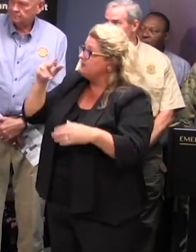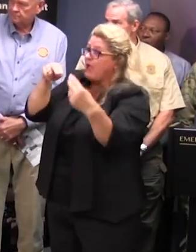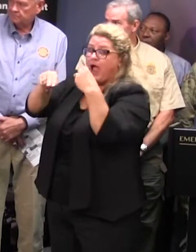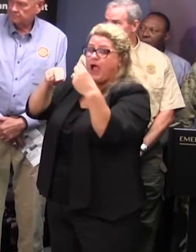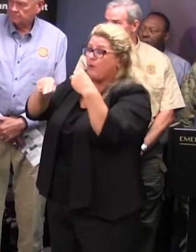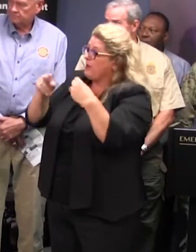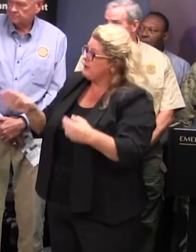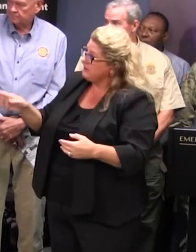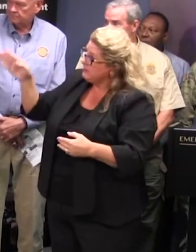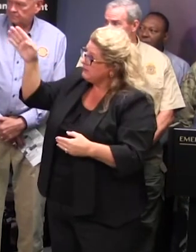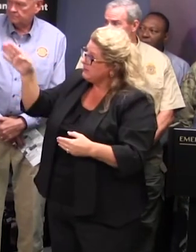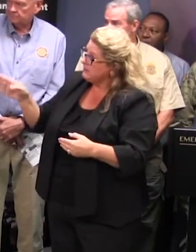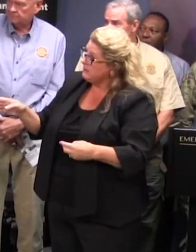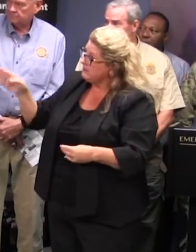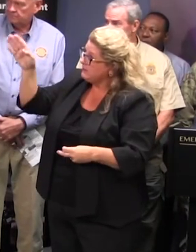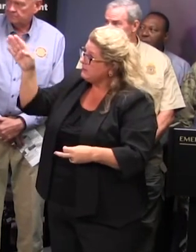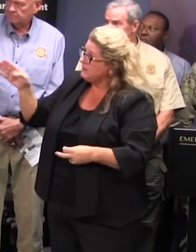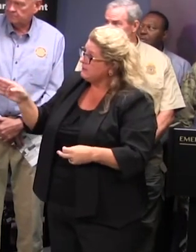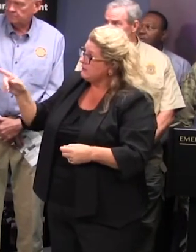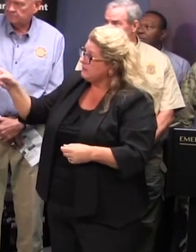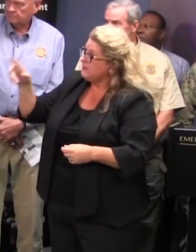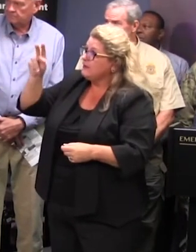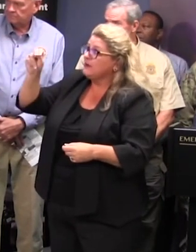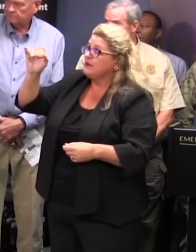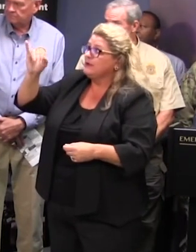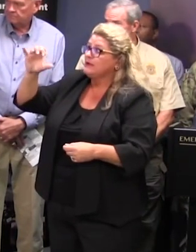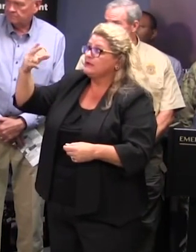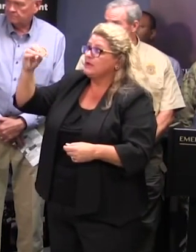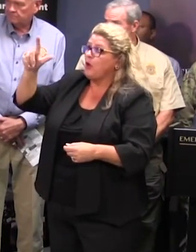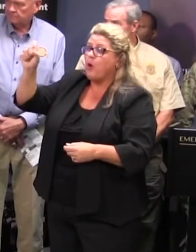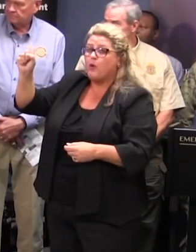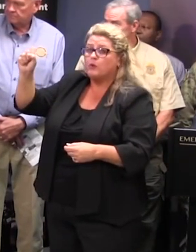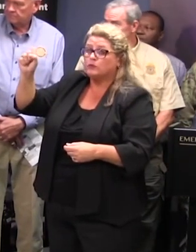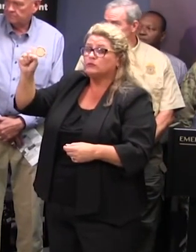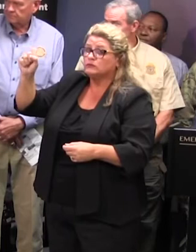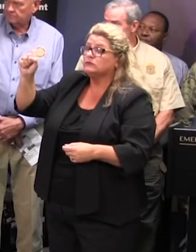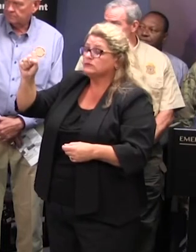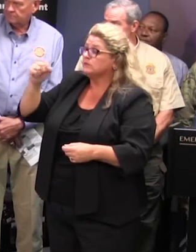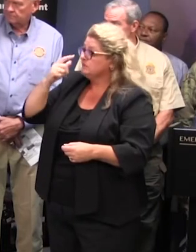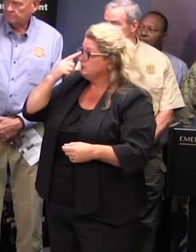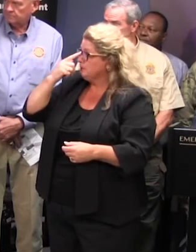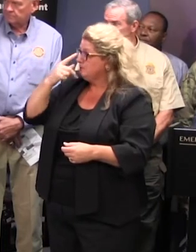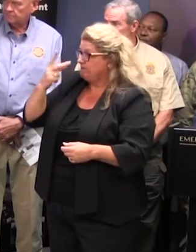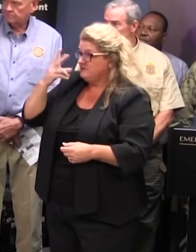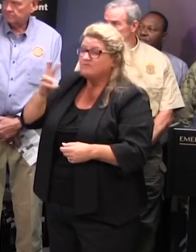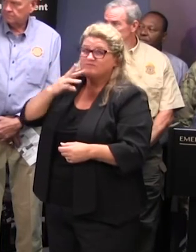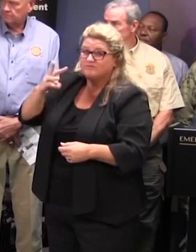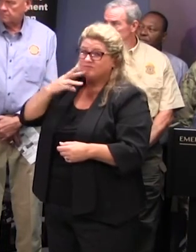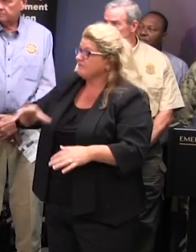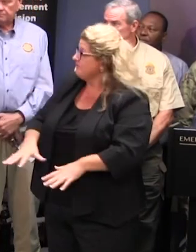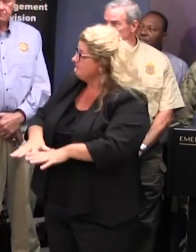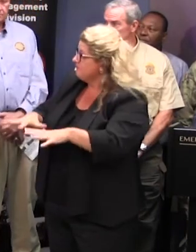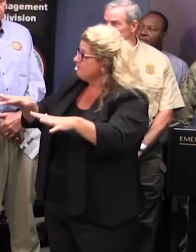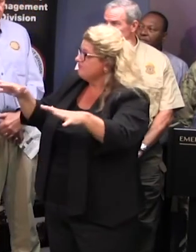uh that is uh that's i believe that is nickels uh from the air as you you see there's water all over